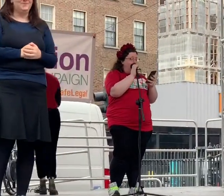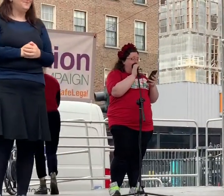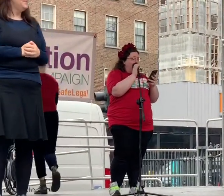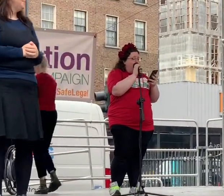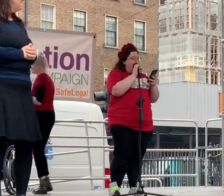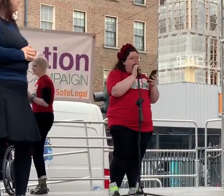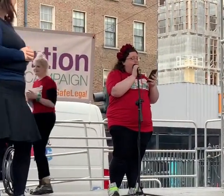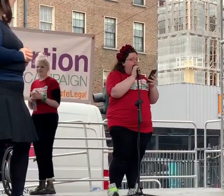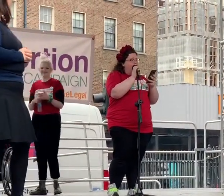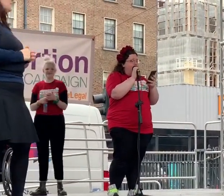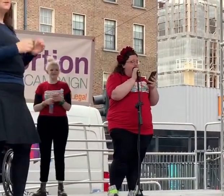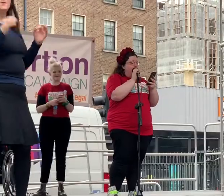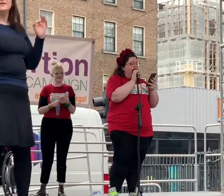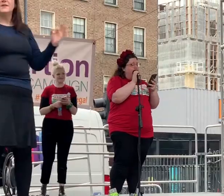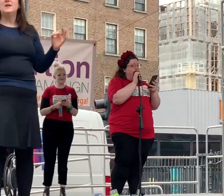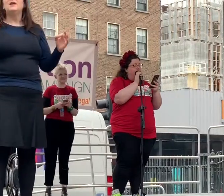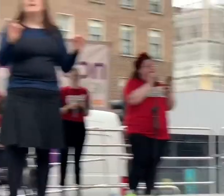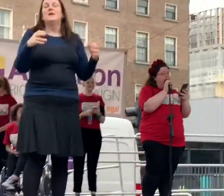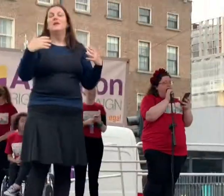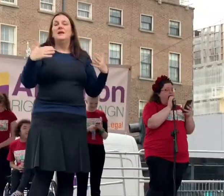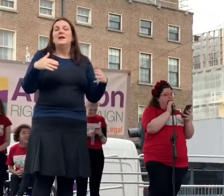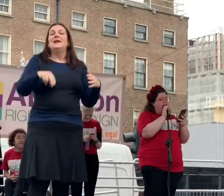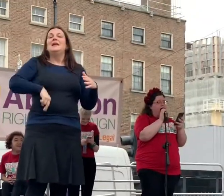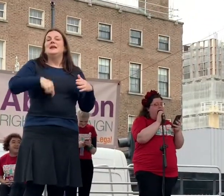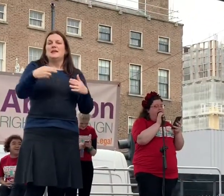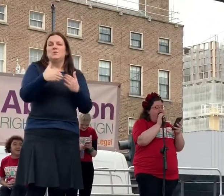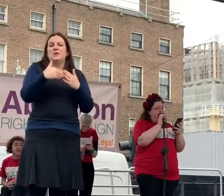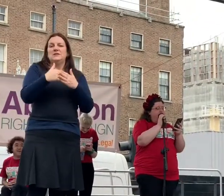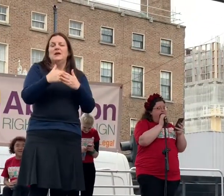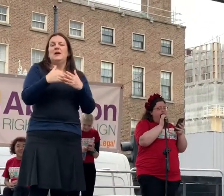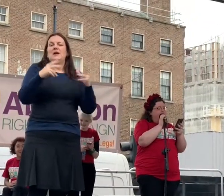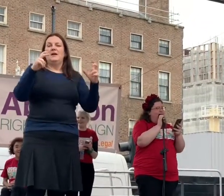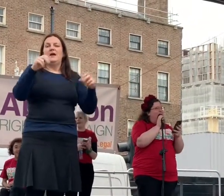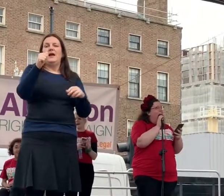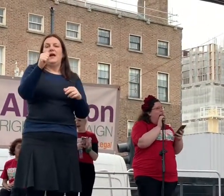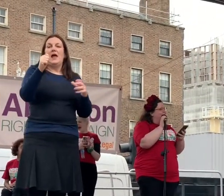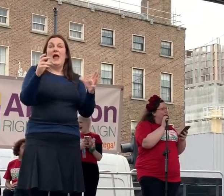Alright, up next we've got Alliance for Choice Derri.